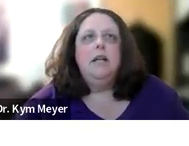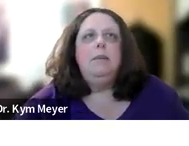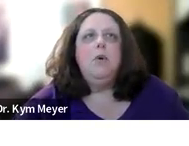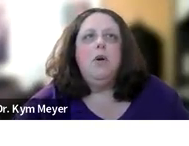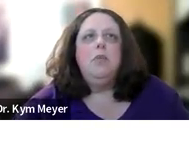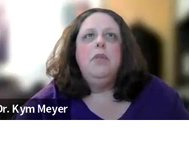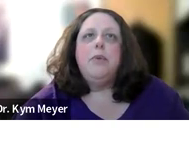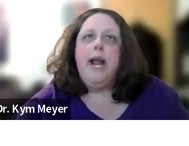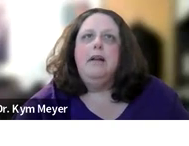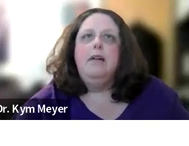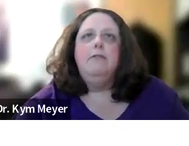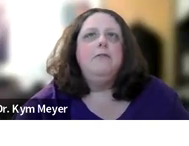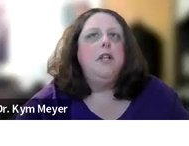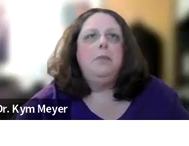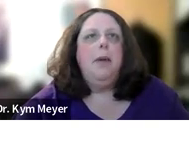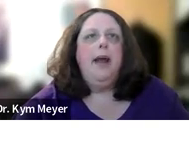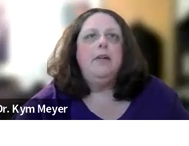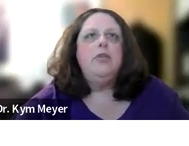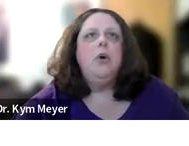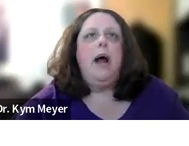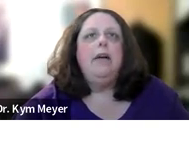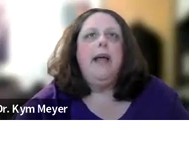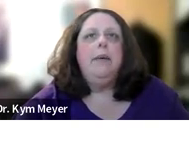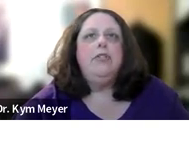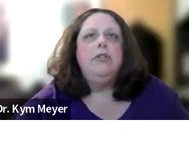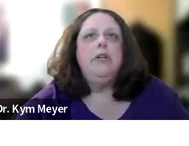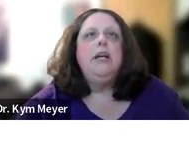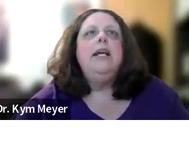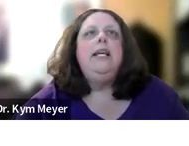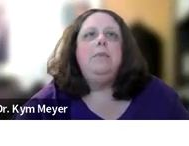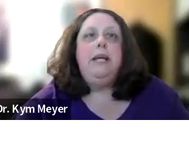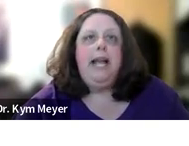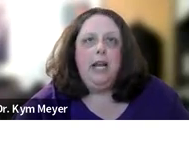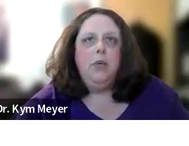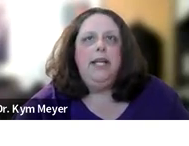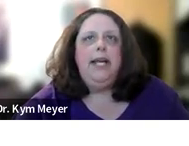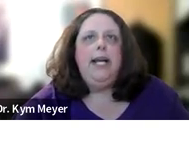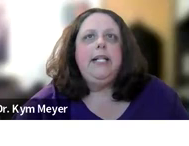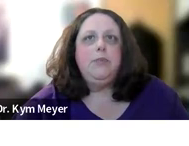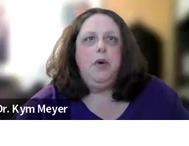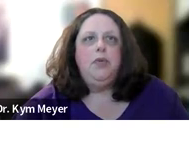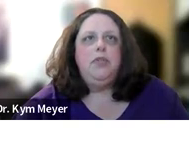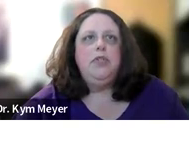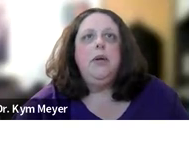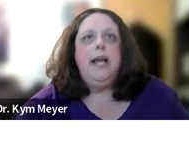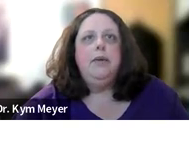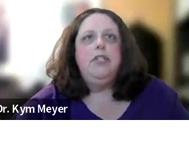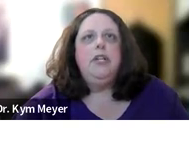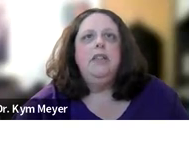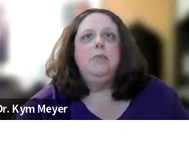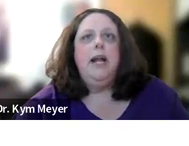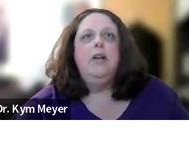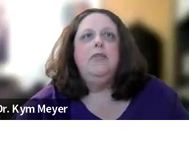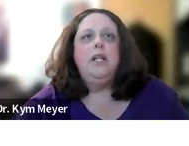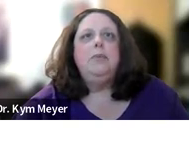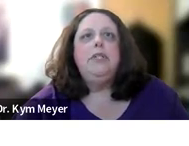child can be born with a brain fully prepared to acquire language, yet be inadequately exposed to a language